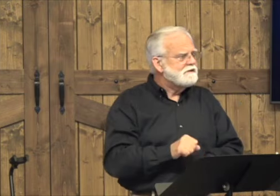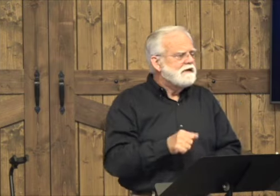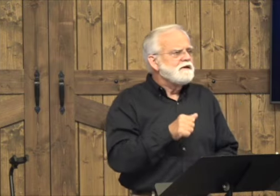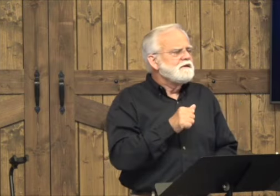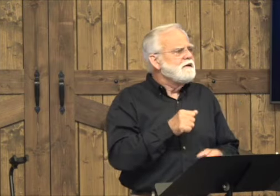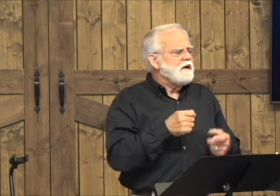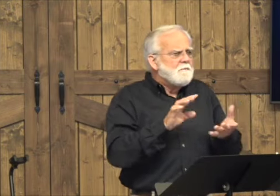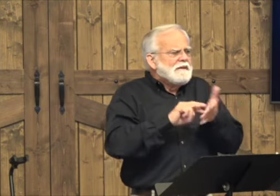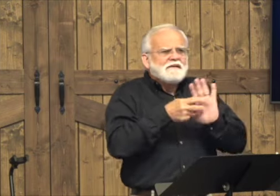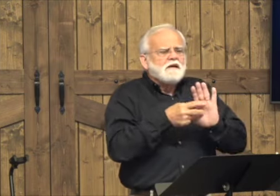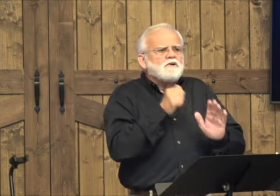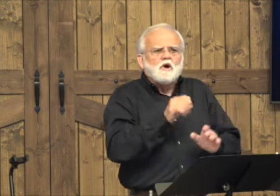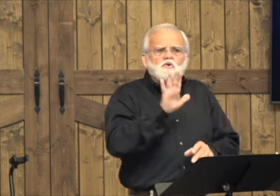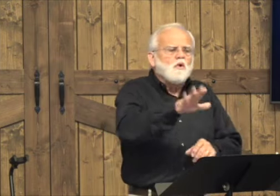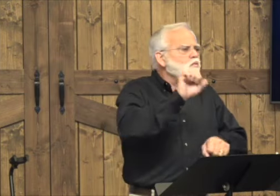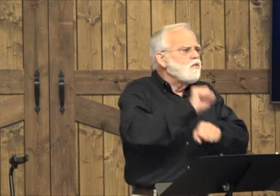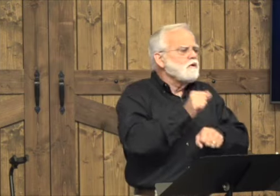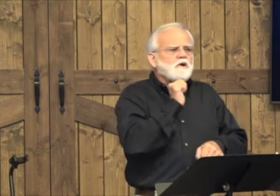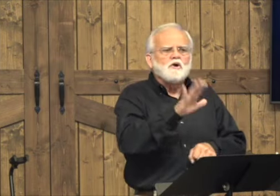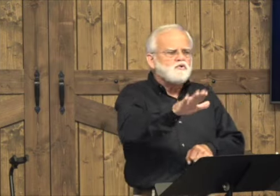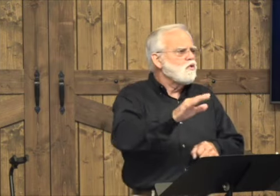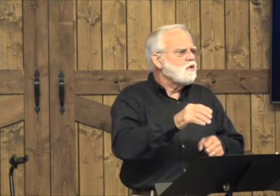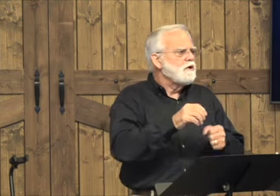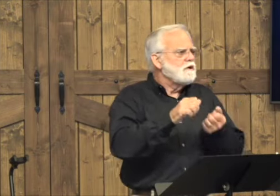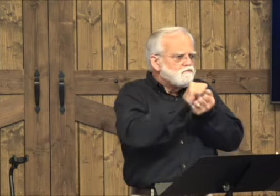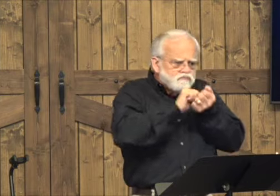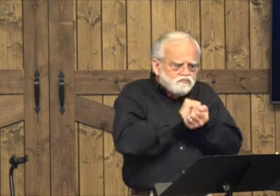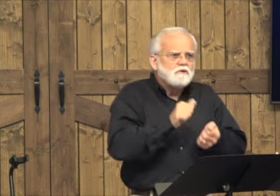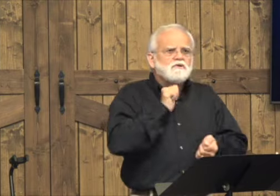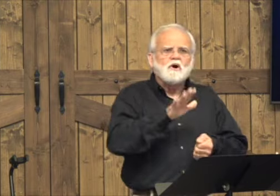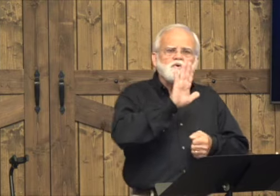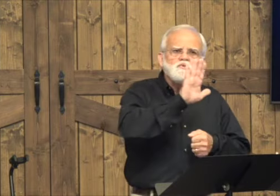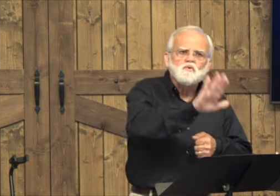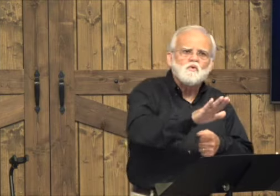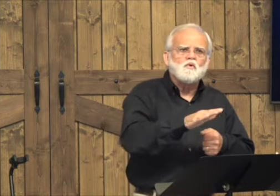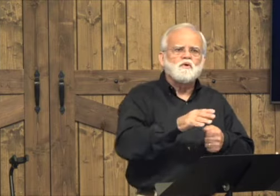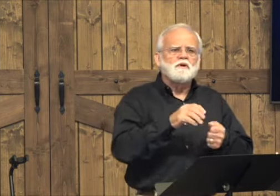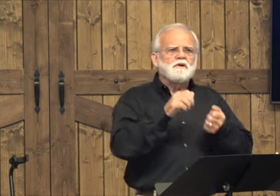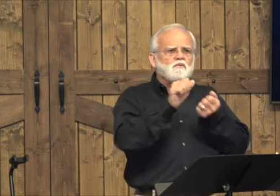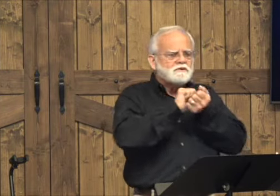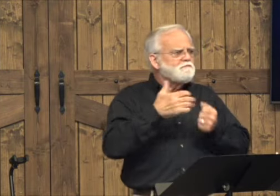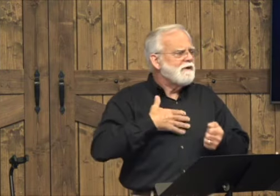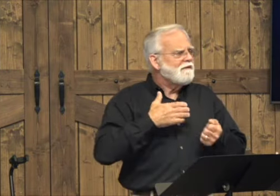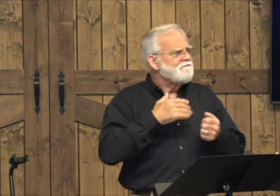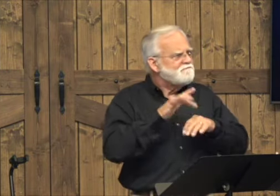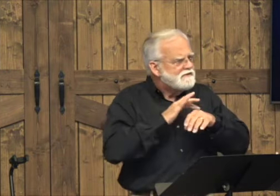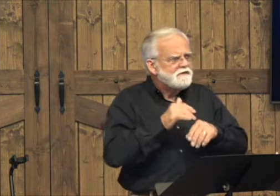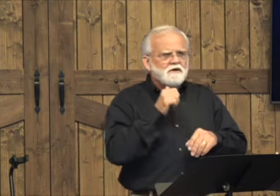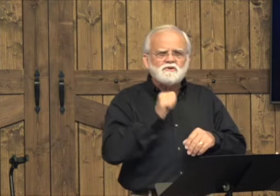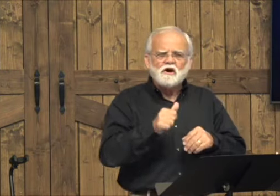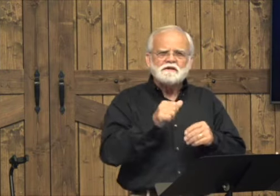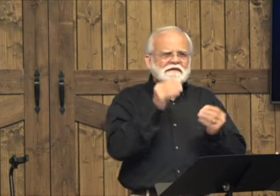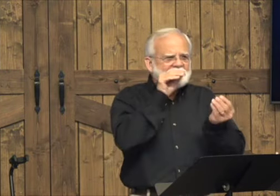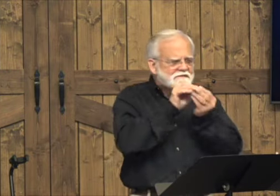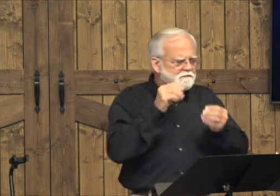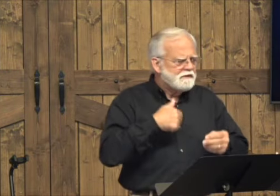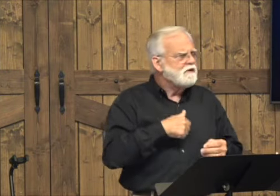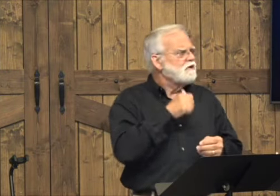It was not her own work that she could have done. Not because she washed his feet, took turkey